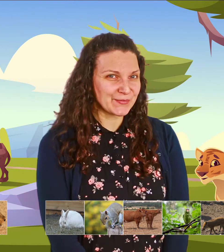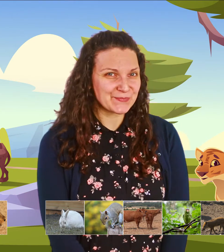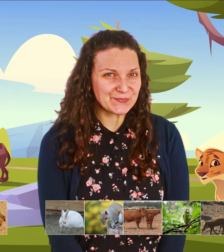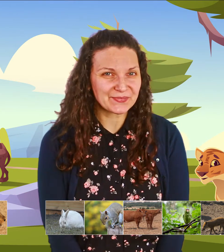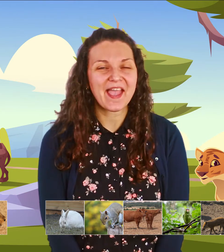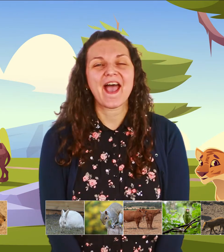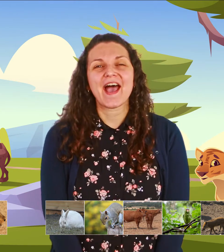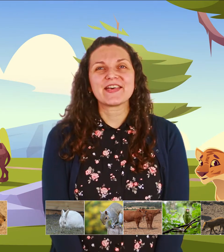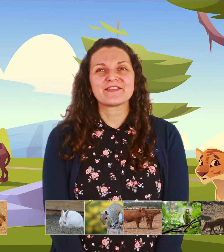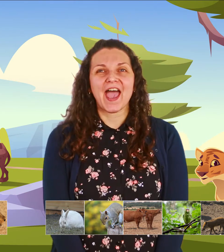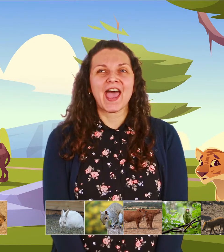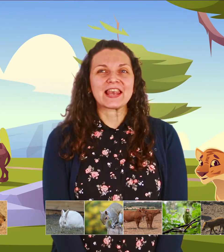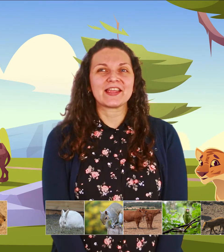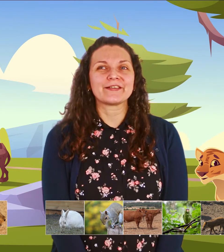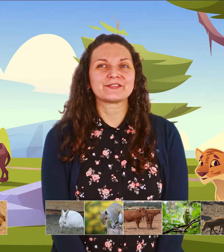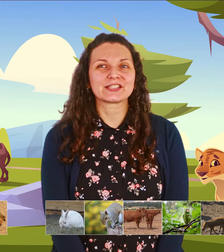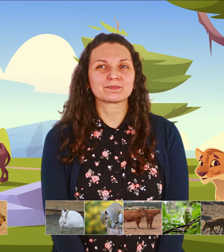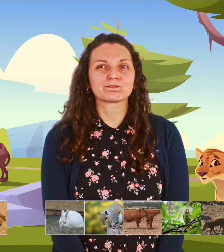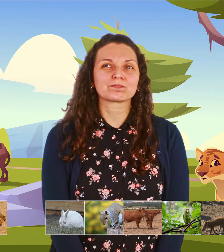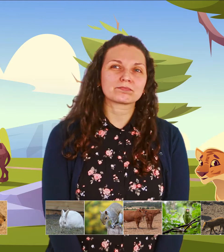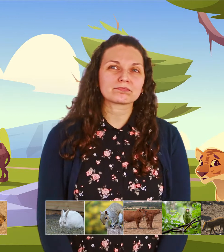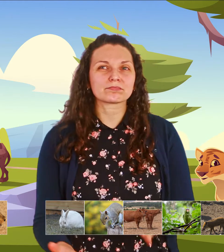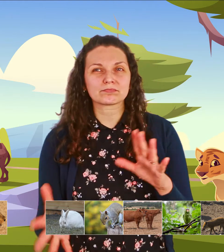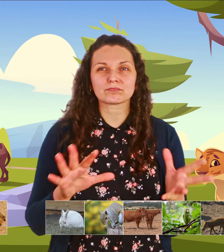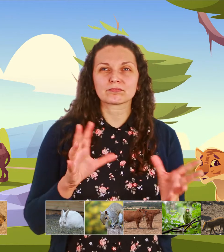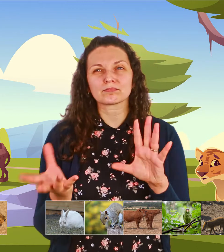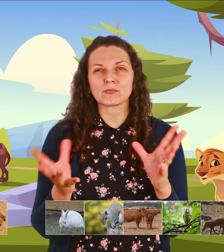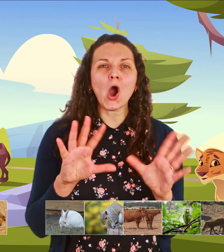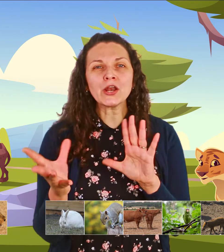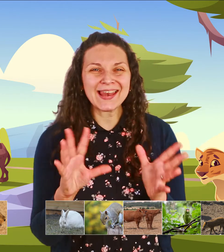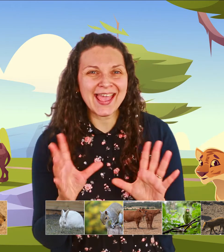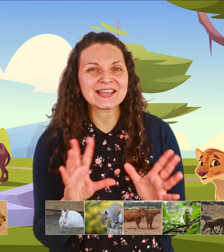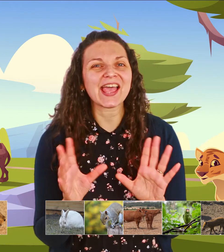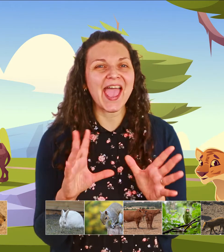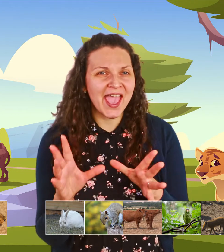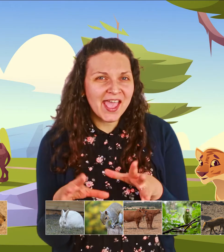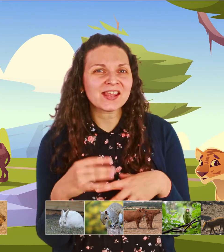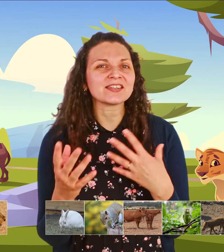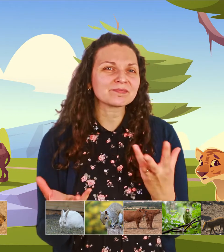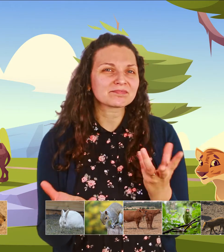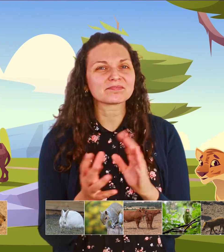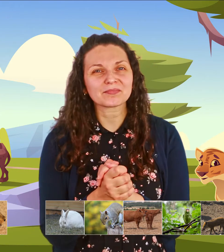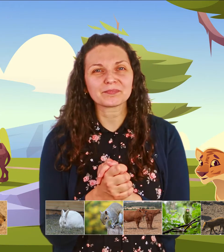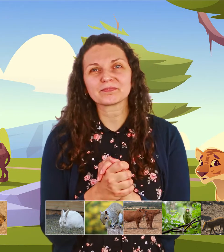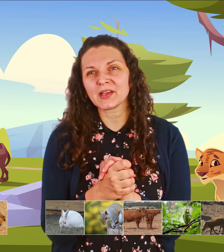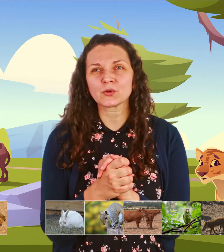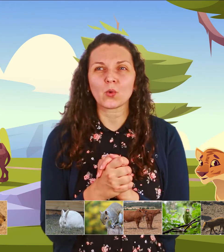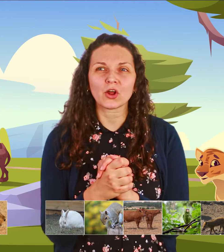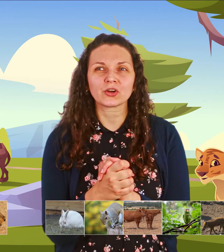that lives on land and in the water